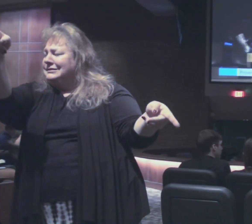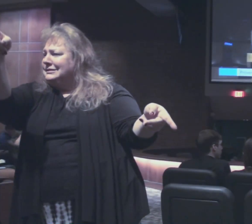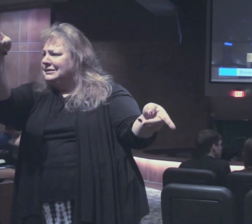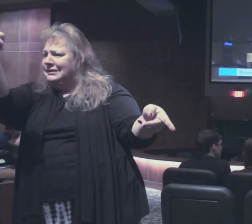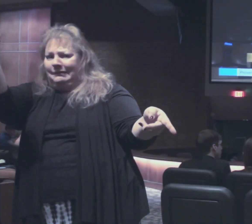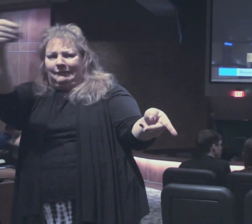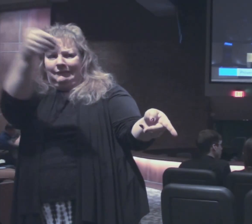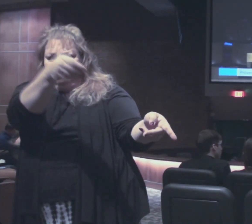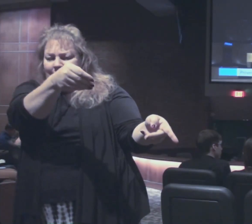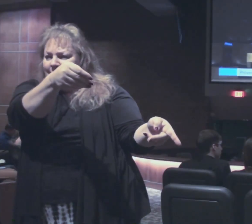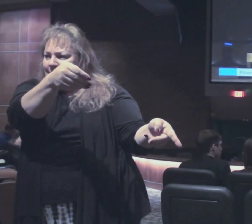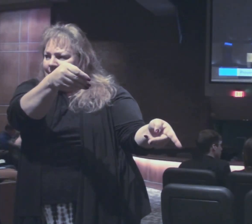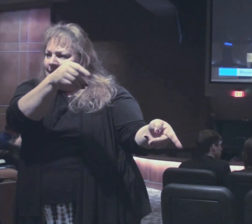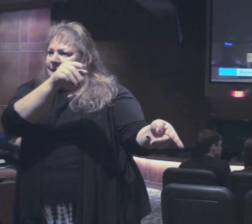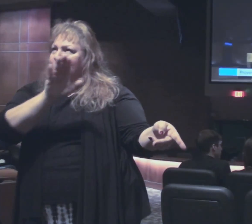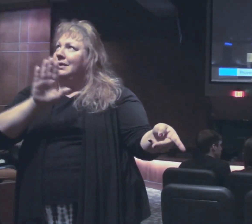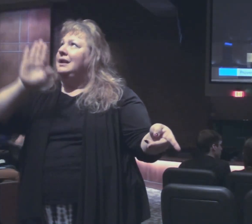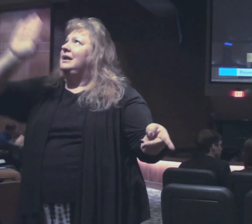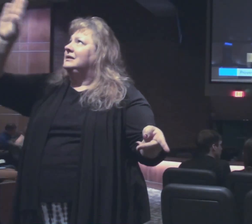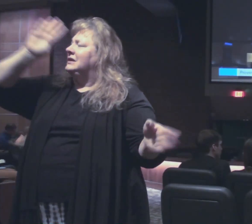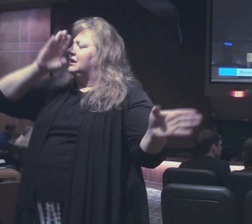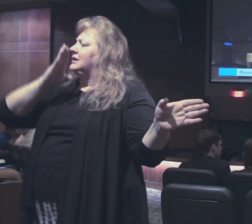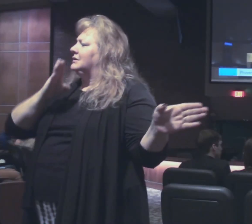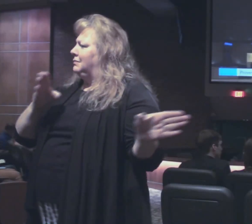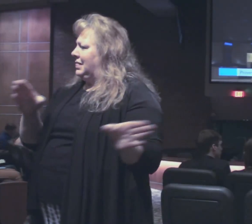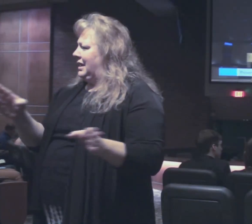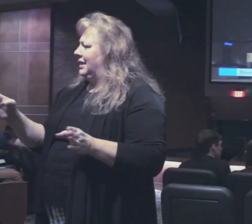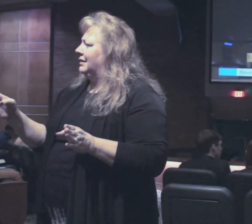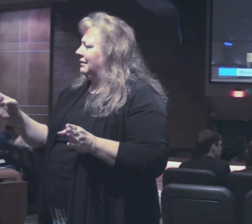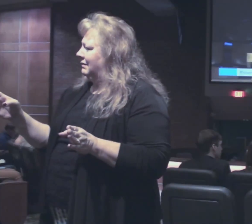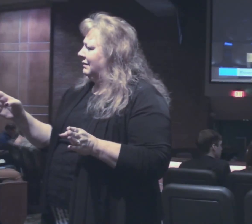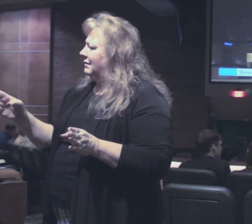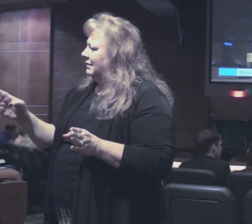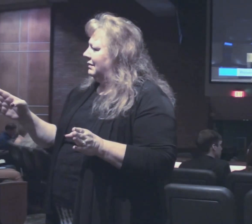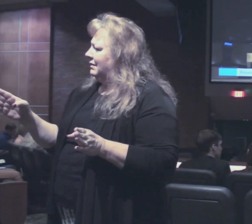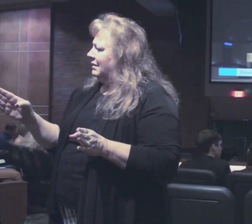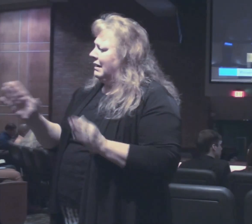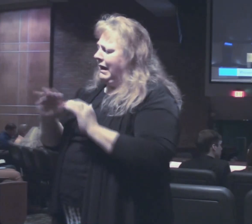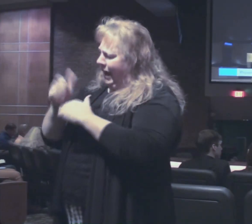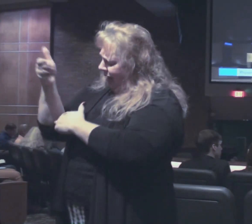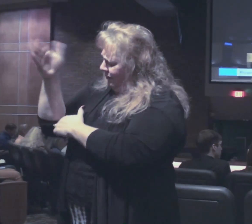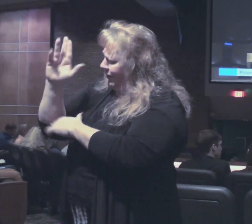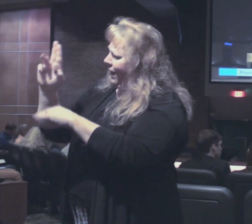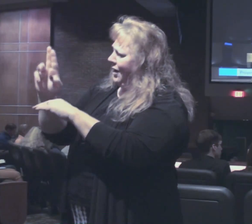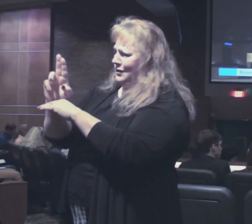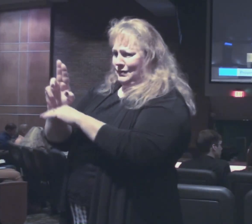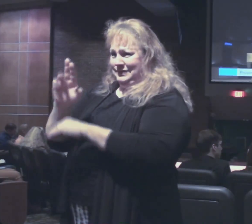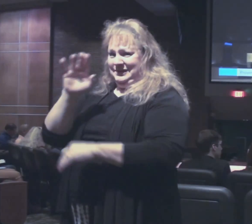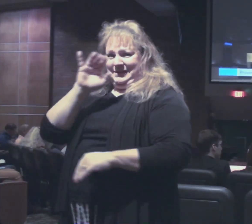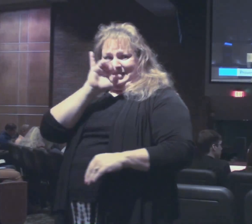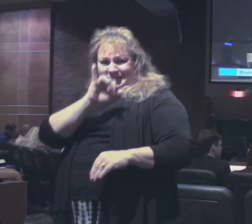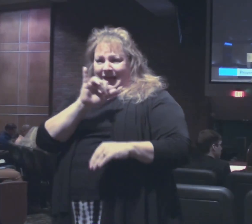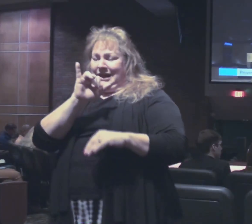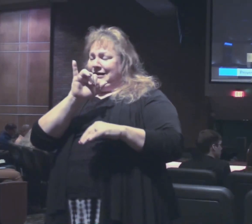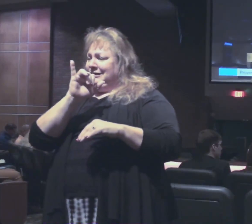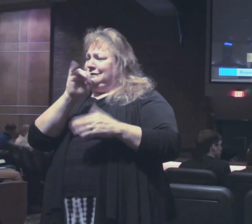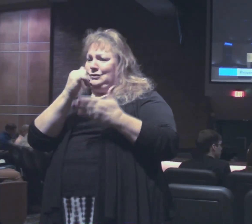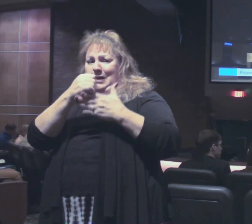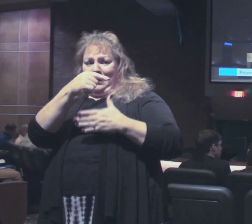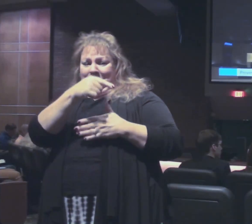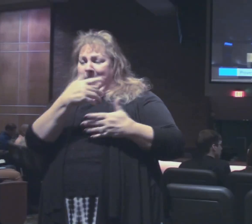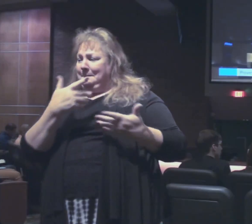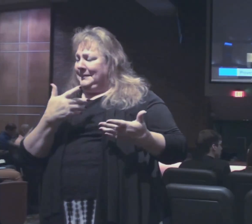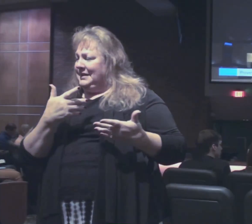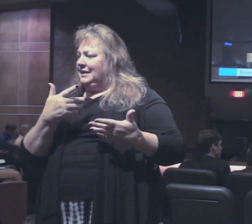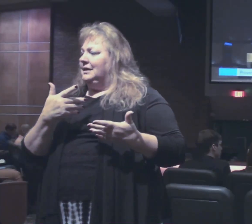But it's according to his purposes and how God would use them. So be